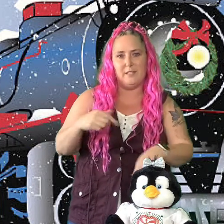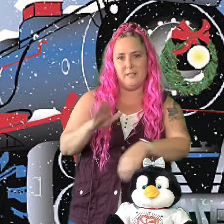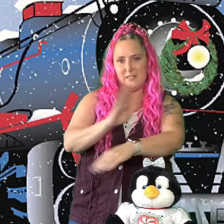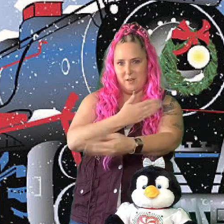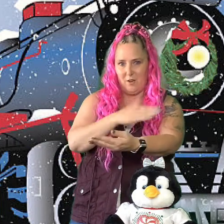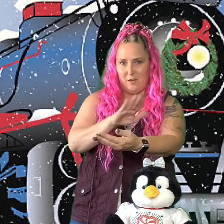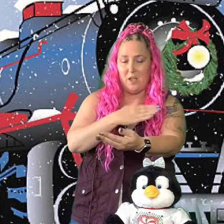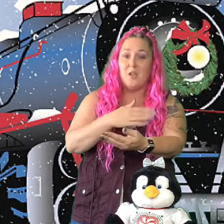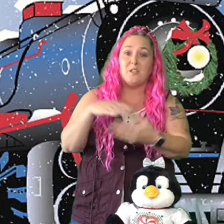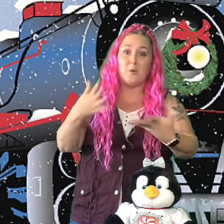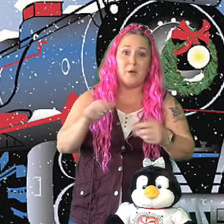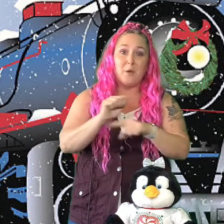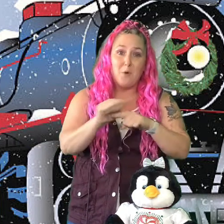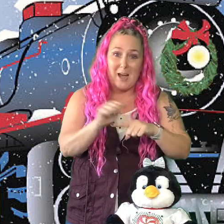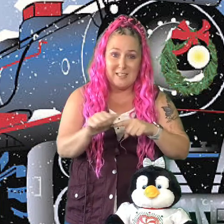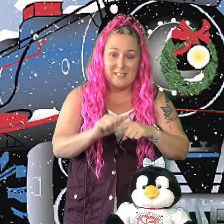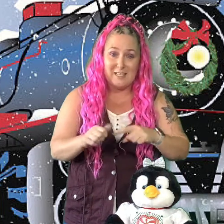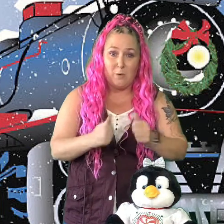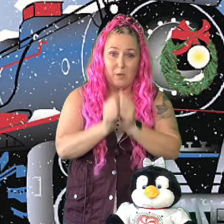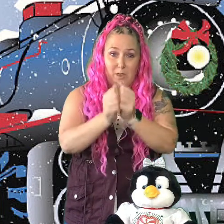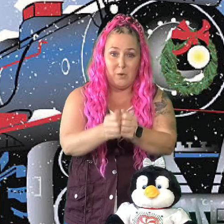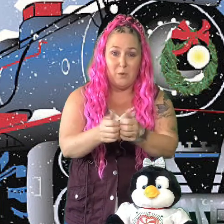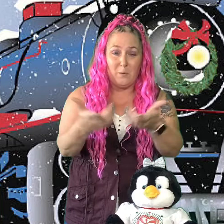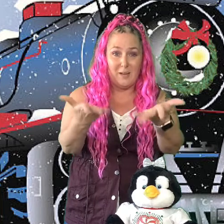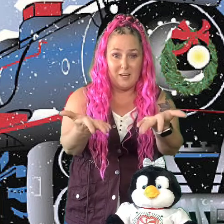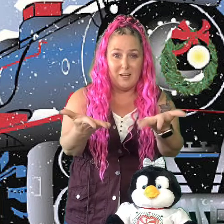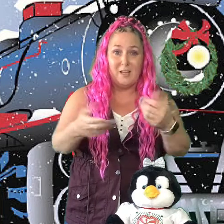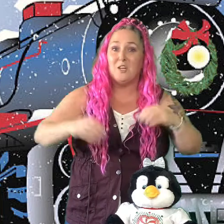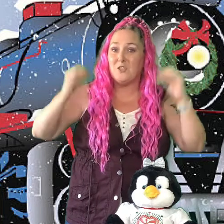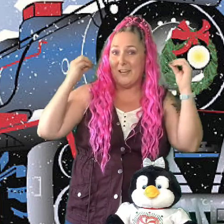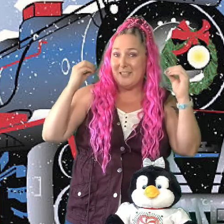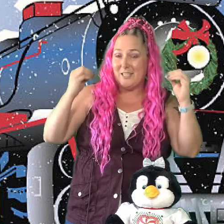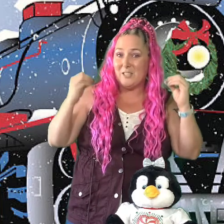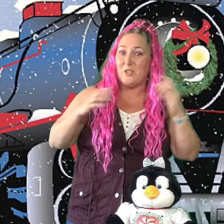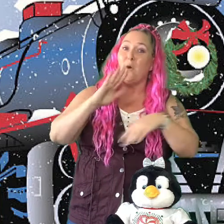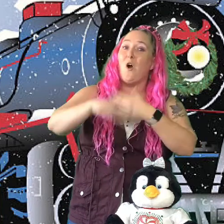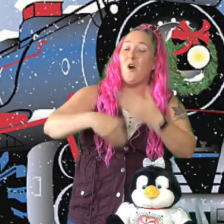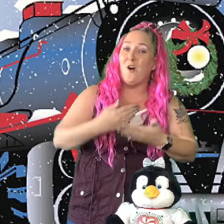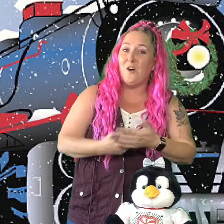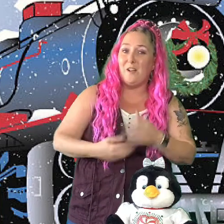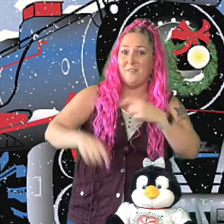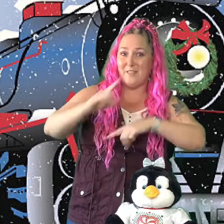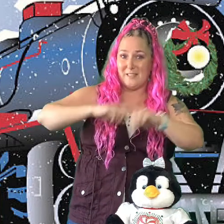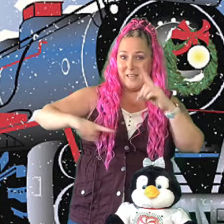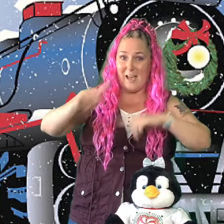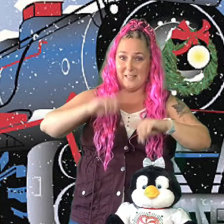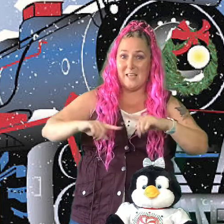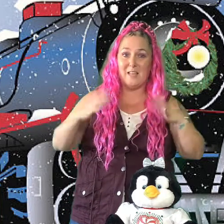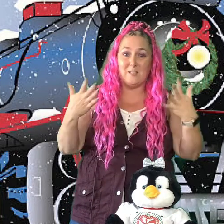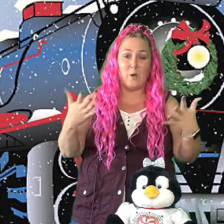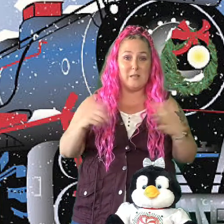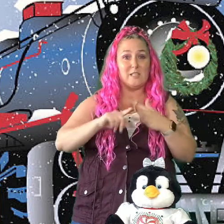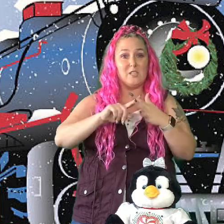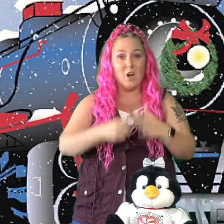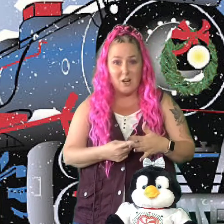song. So we're gonna practice it with you and we're gonna try to teach you all of the signs. And so it starts